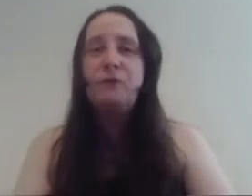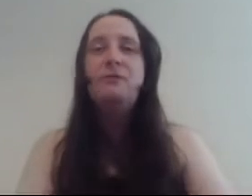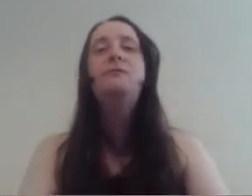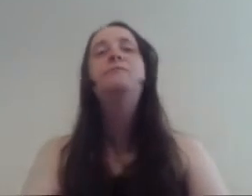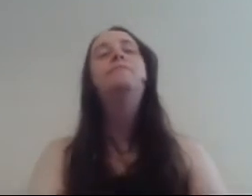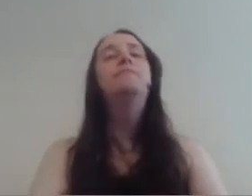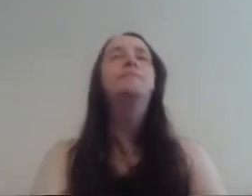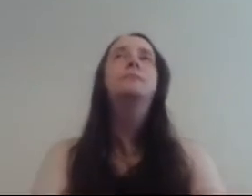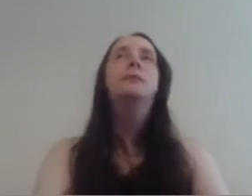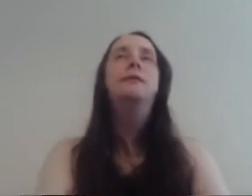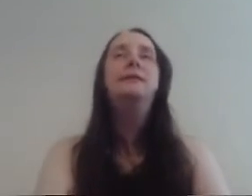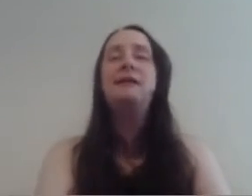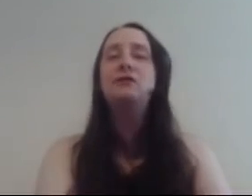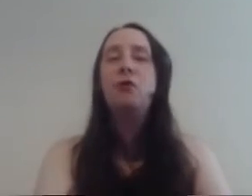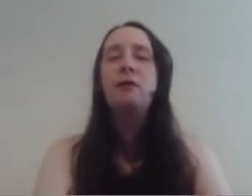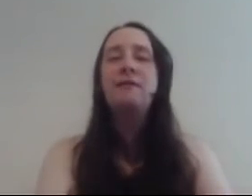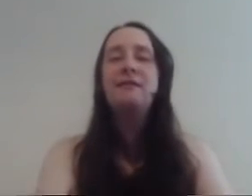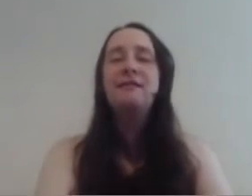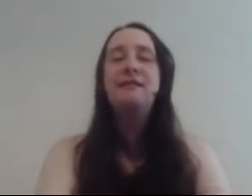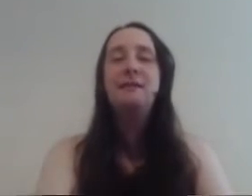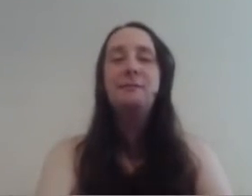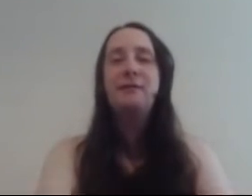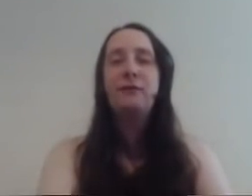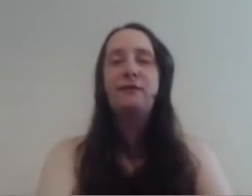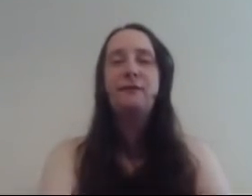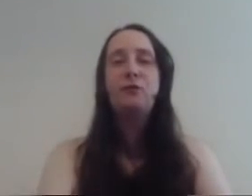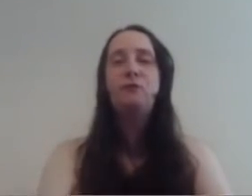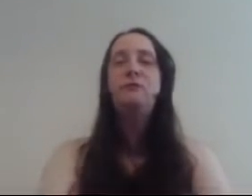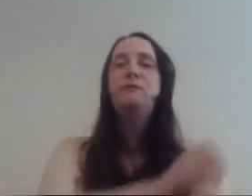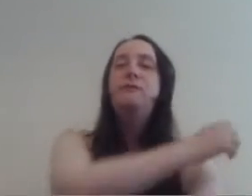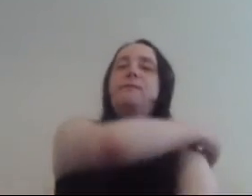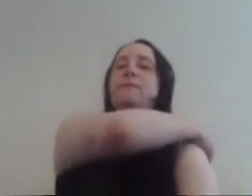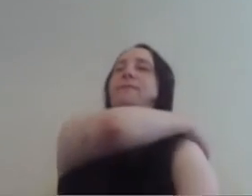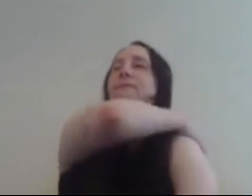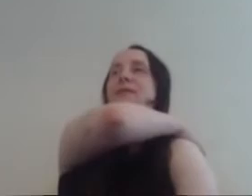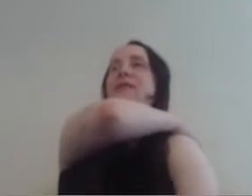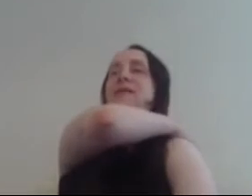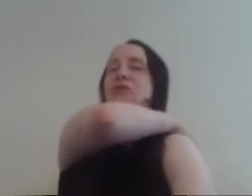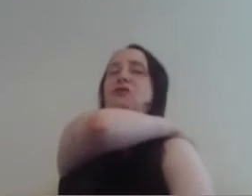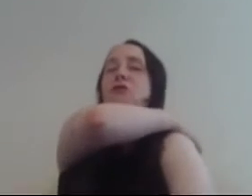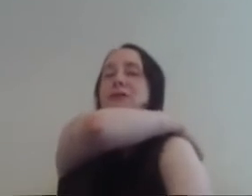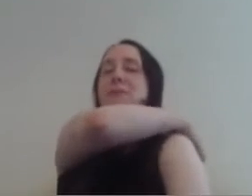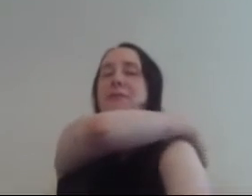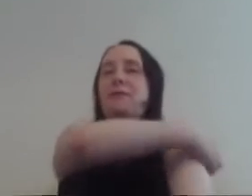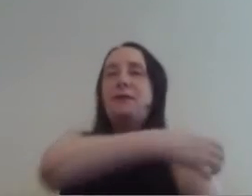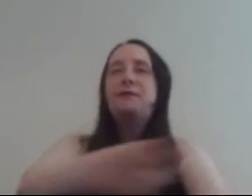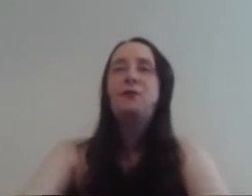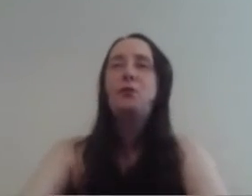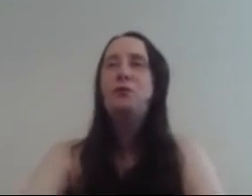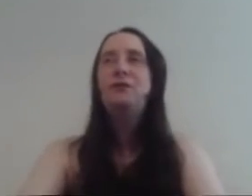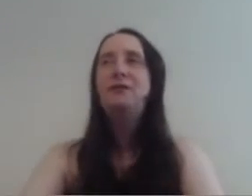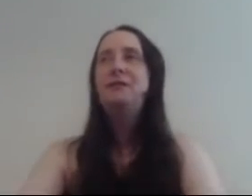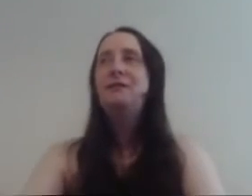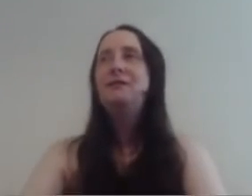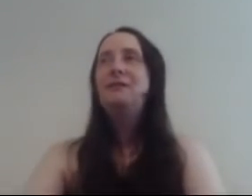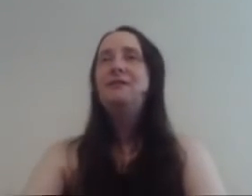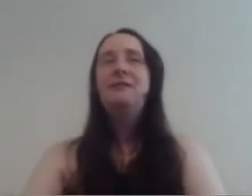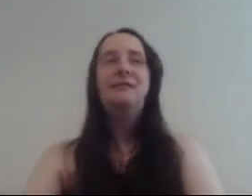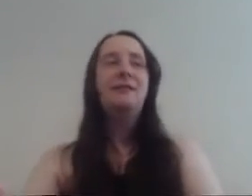that's like that song isn't it sympathy for the devil that's a good song sympathy for the devil it's